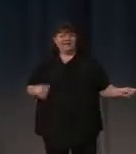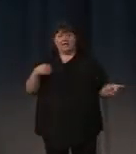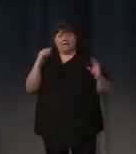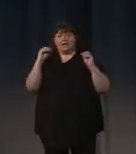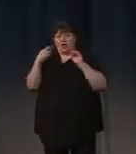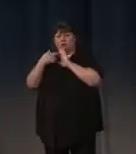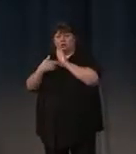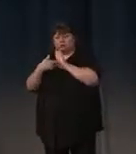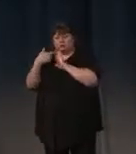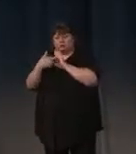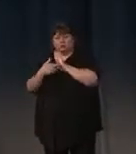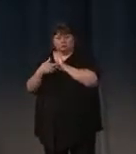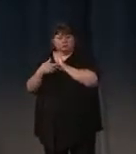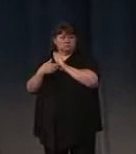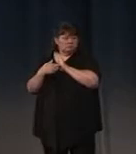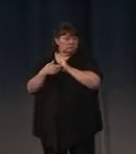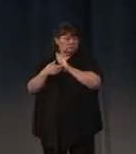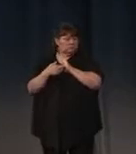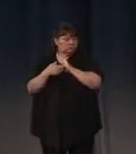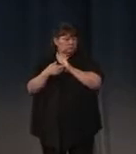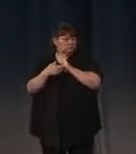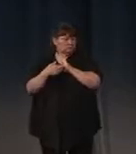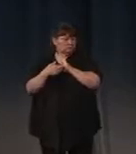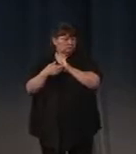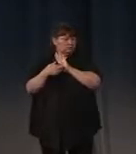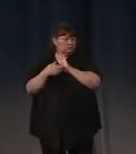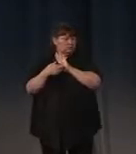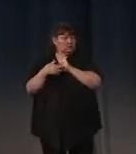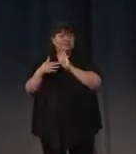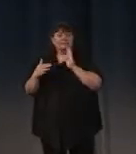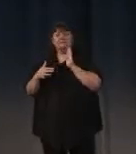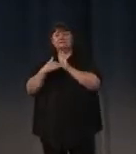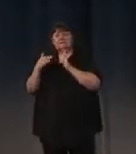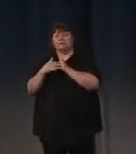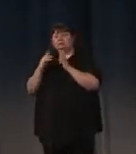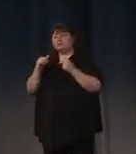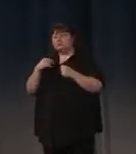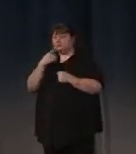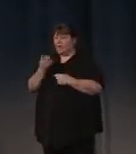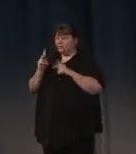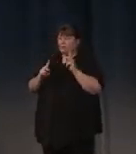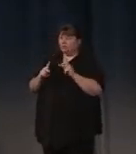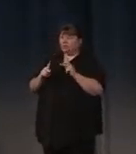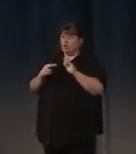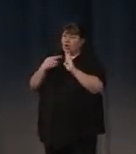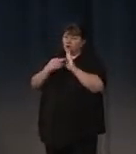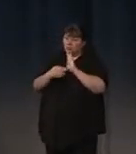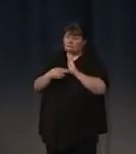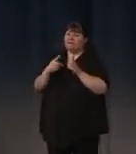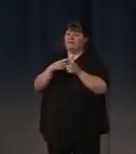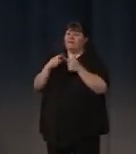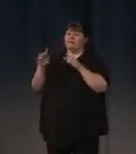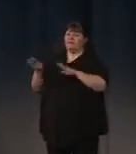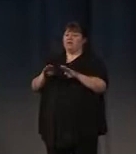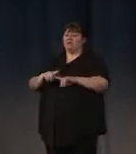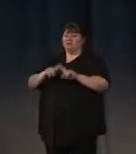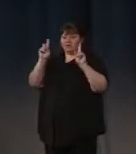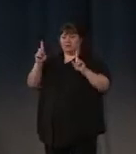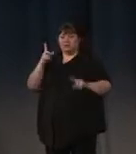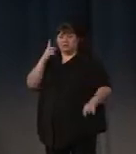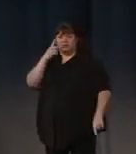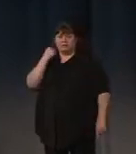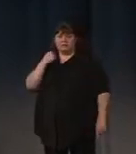sometimes, like in the Dusseldorf, they required him to give people rules, and then people behave very differently because I think one of the things